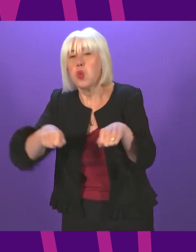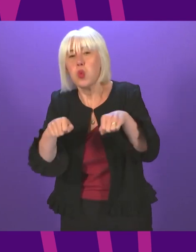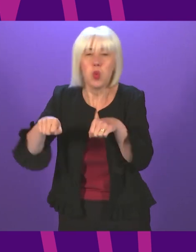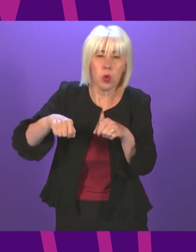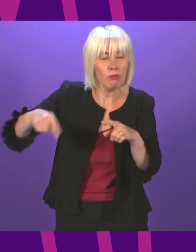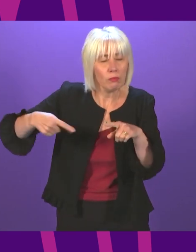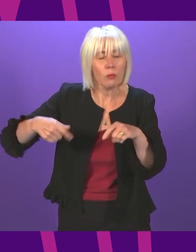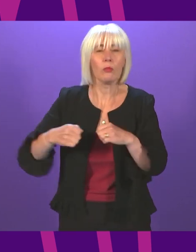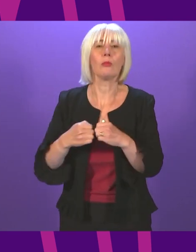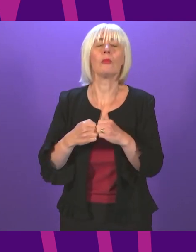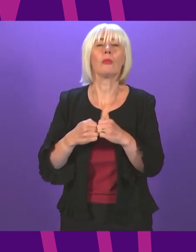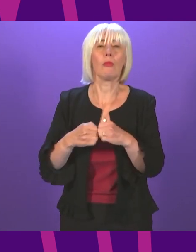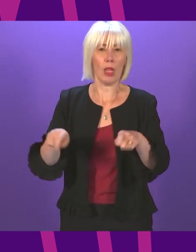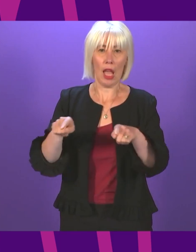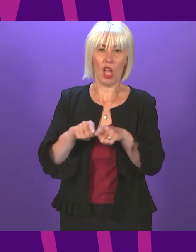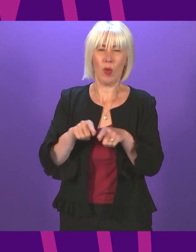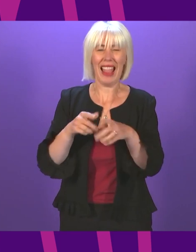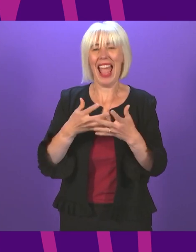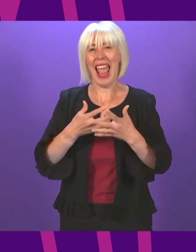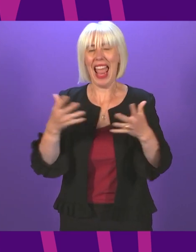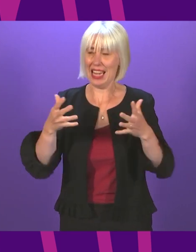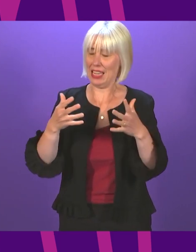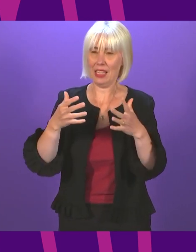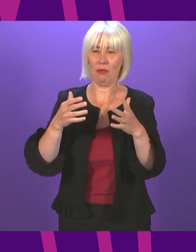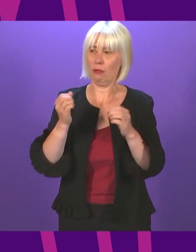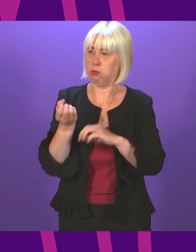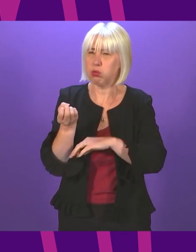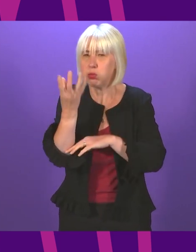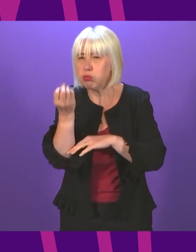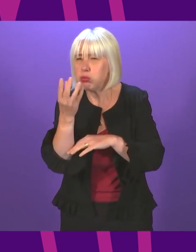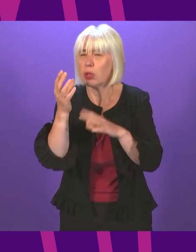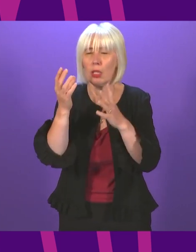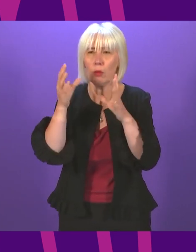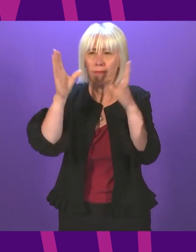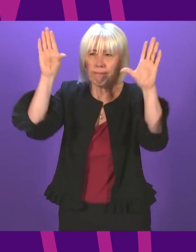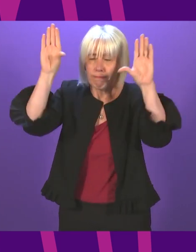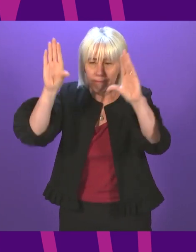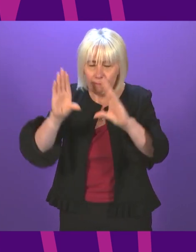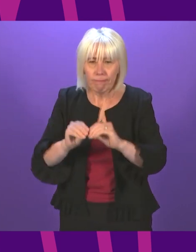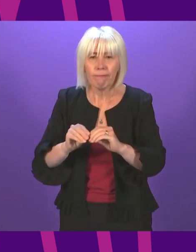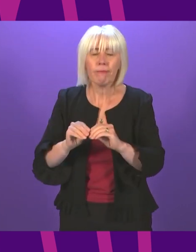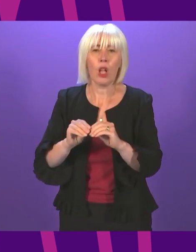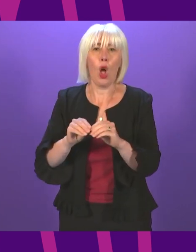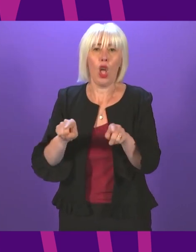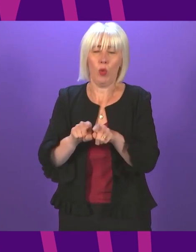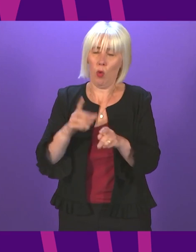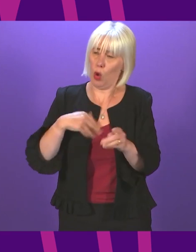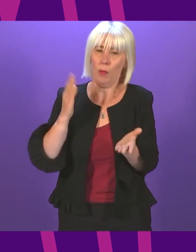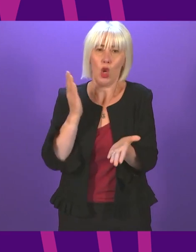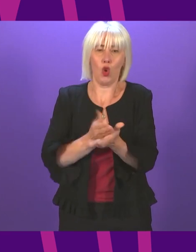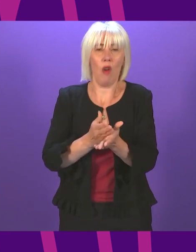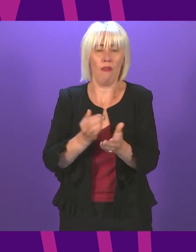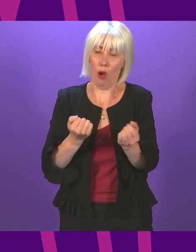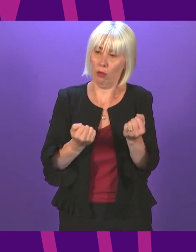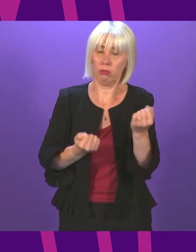We will work to cut the emissions from it and also to make it more accessible and affordable, with a commitment